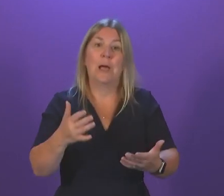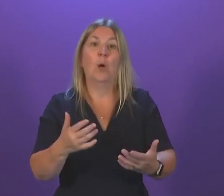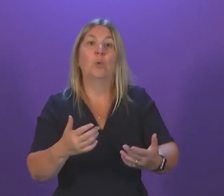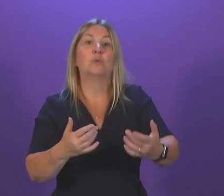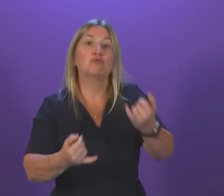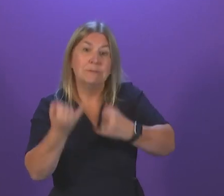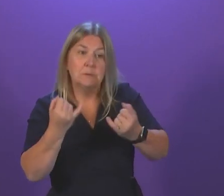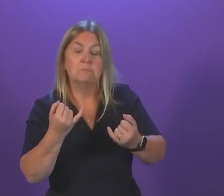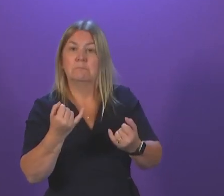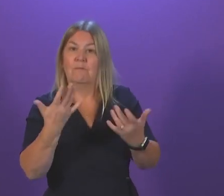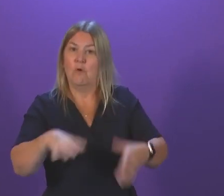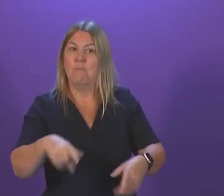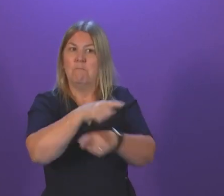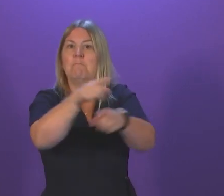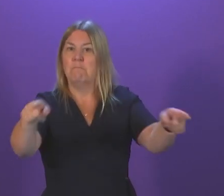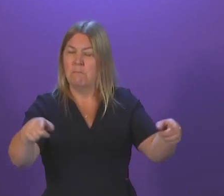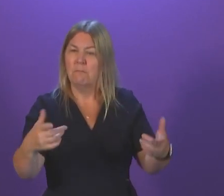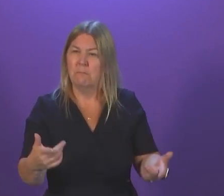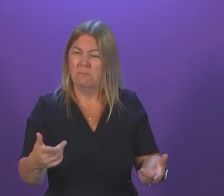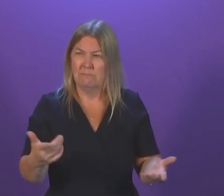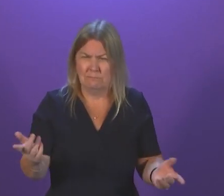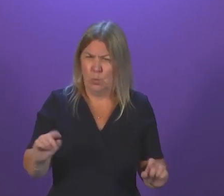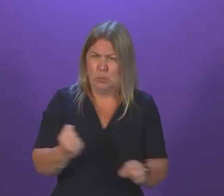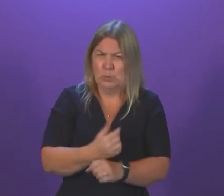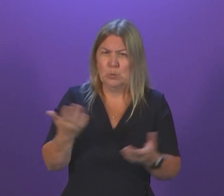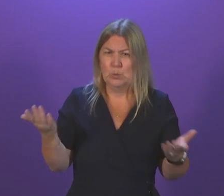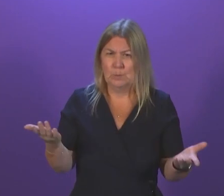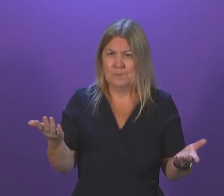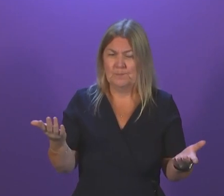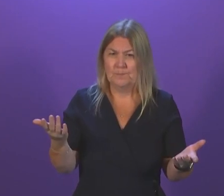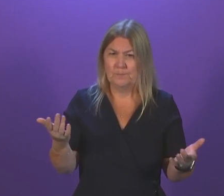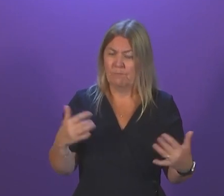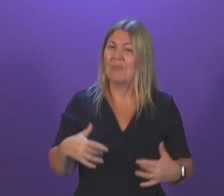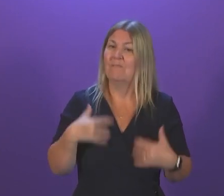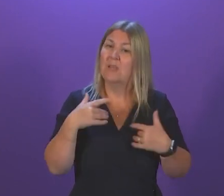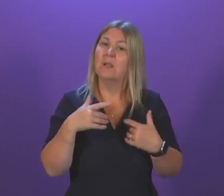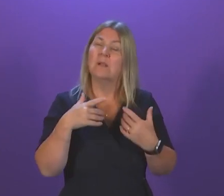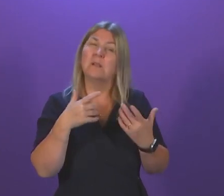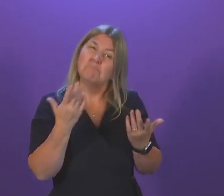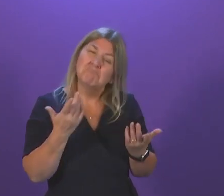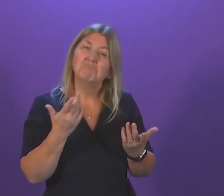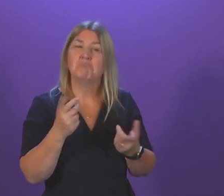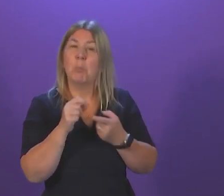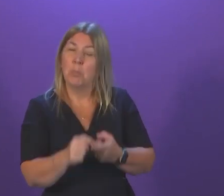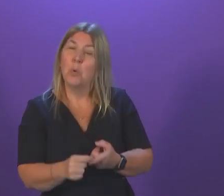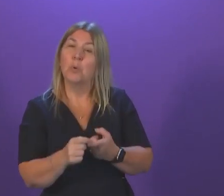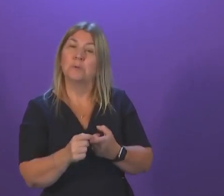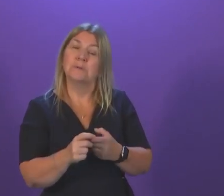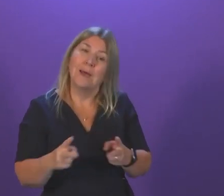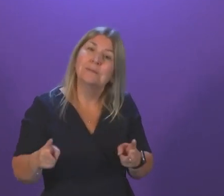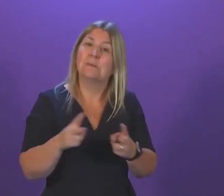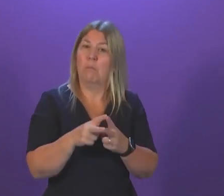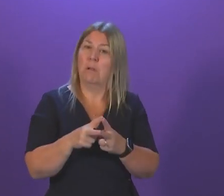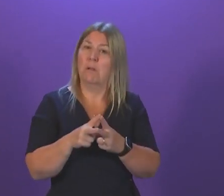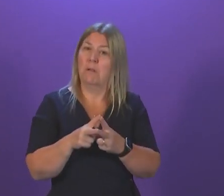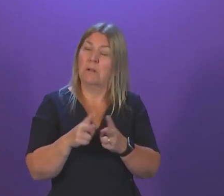something about it. We propose doubling the maximum sentences for assaults on our emergency workers. Will you back us